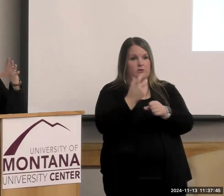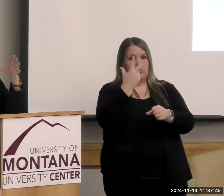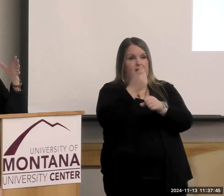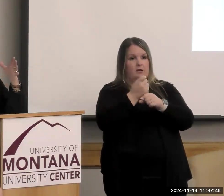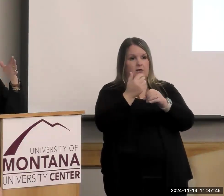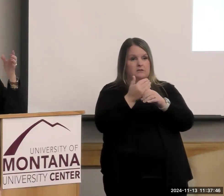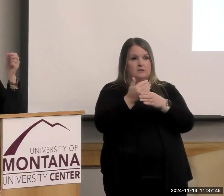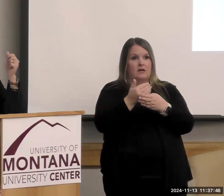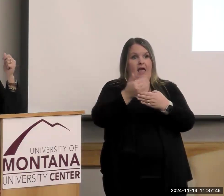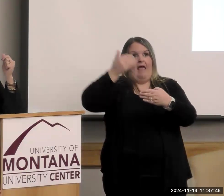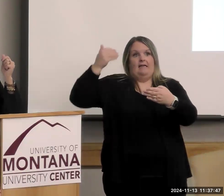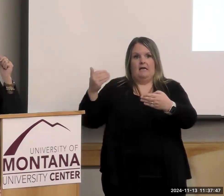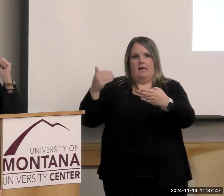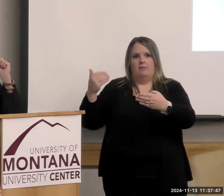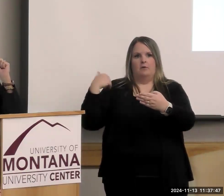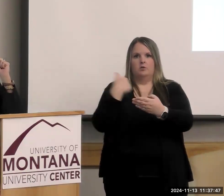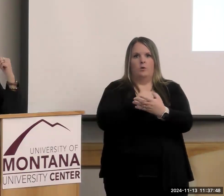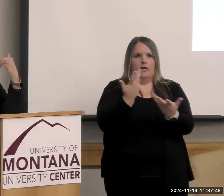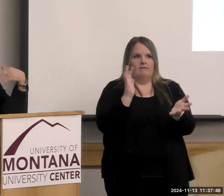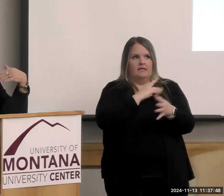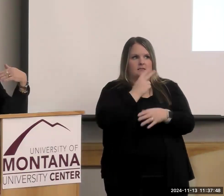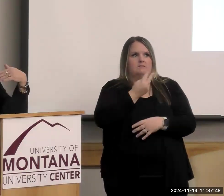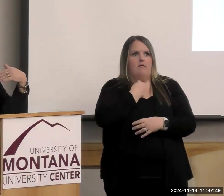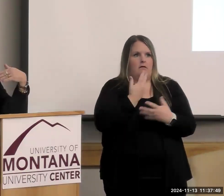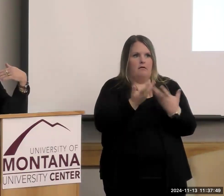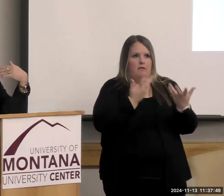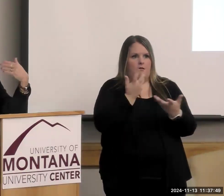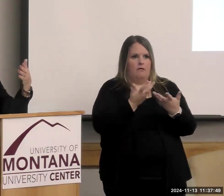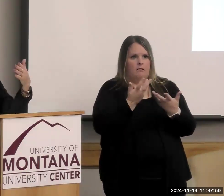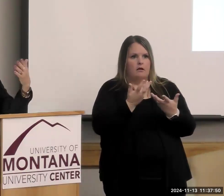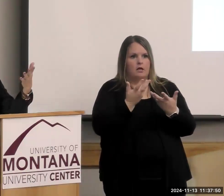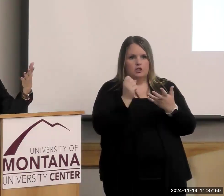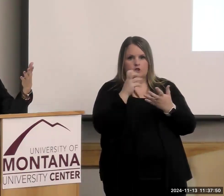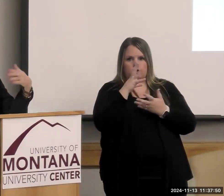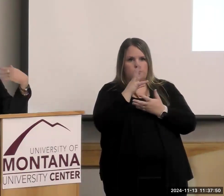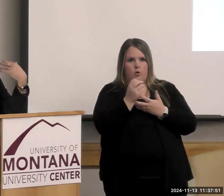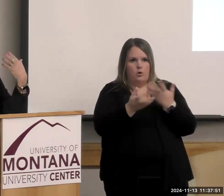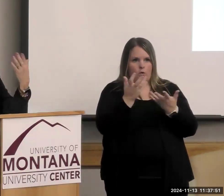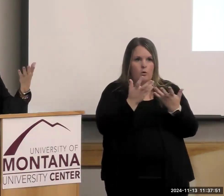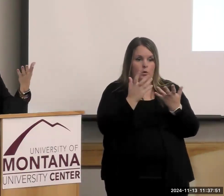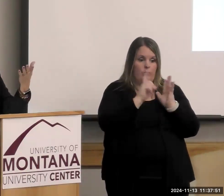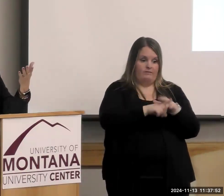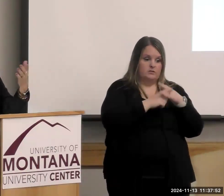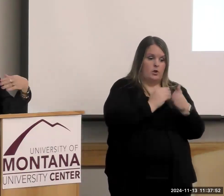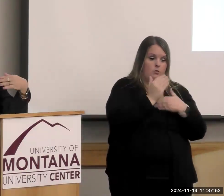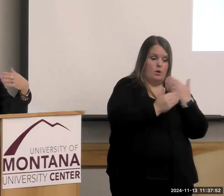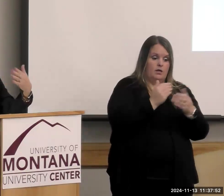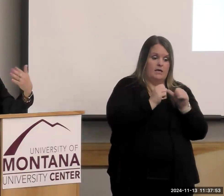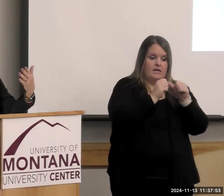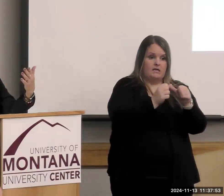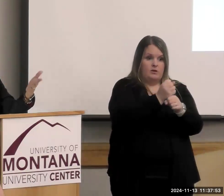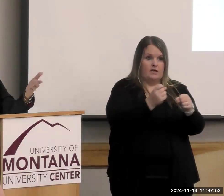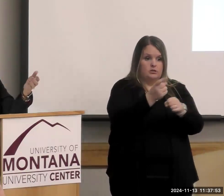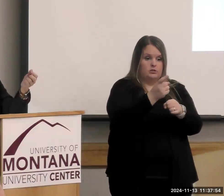of locked in. So, we're talking about a process here that started maybe here, continued next year, but then